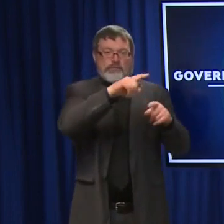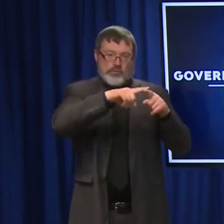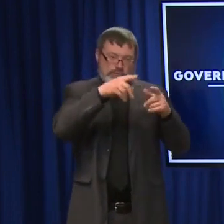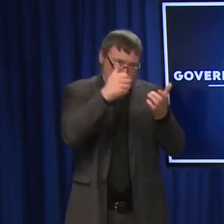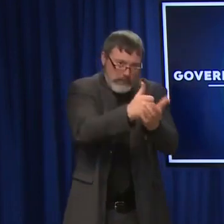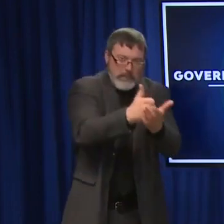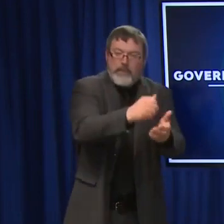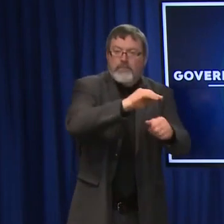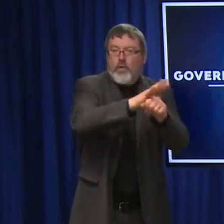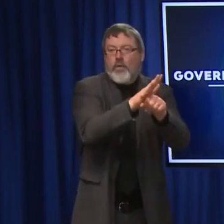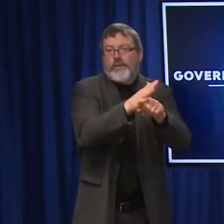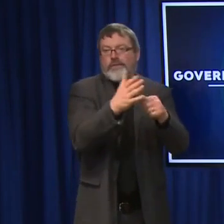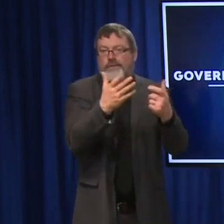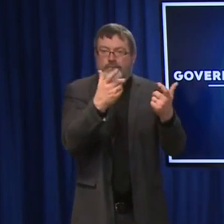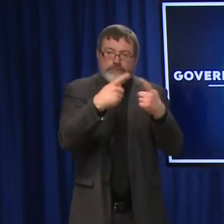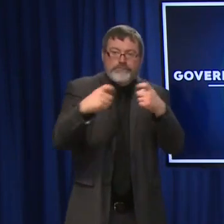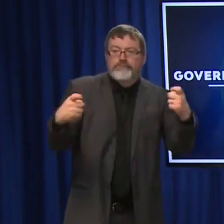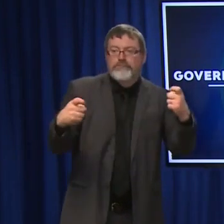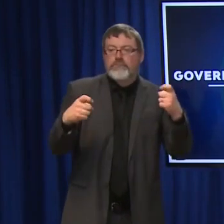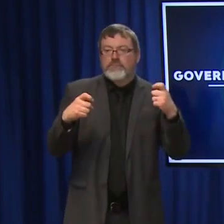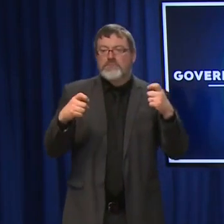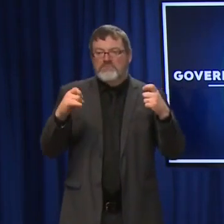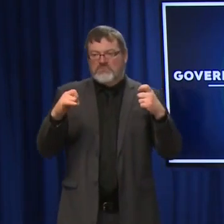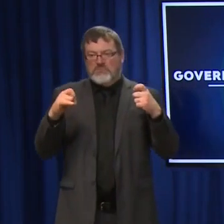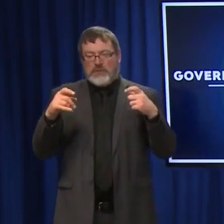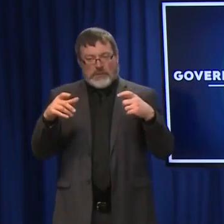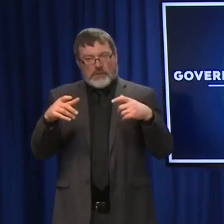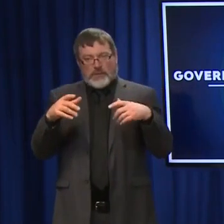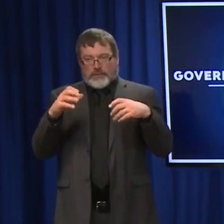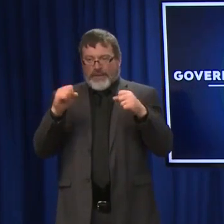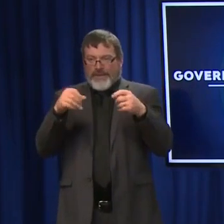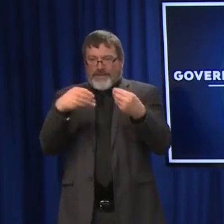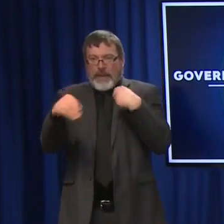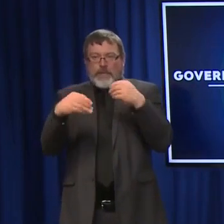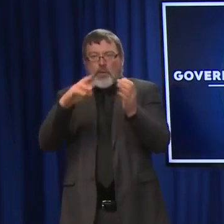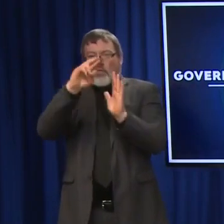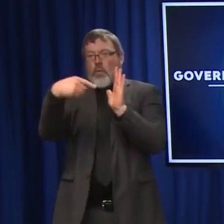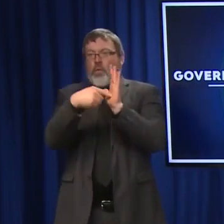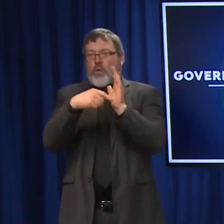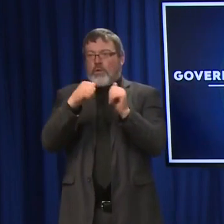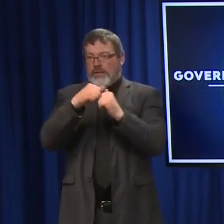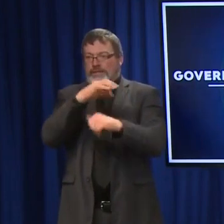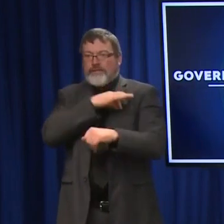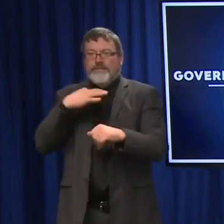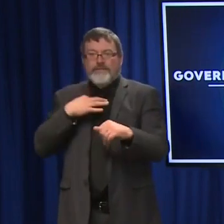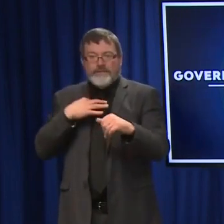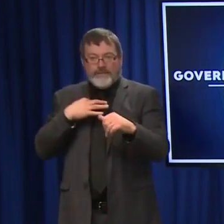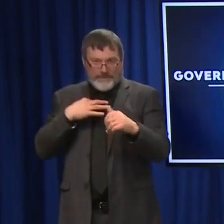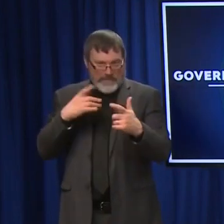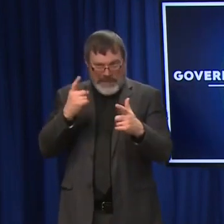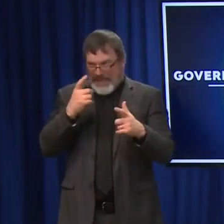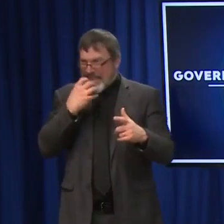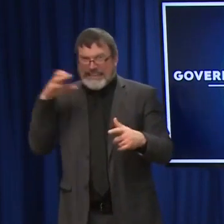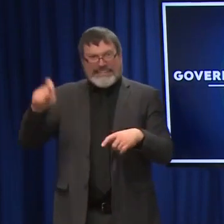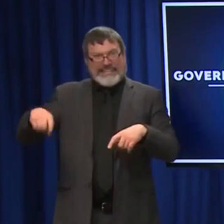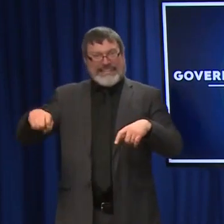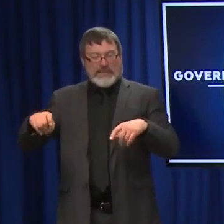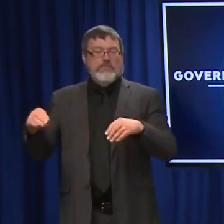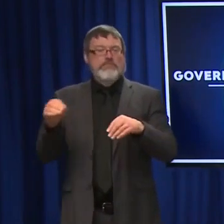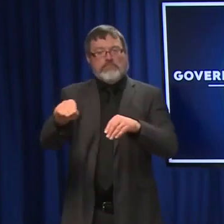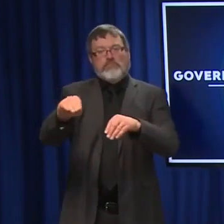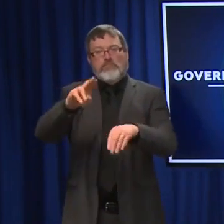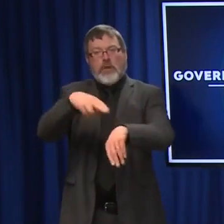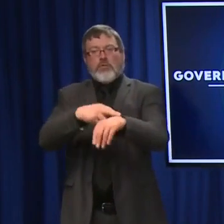helps flex and loosen up some of those individuals and some of those hospitals in terms of the demand that they're putting on their own staff, and so we can always